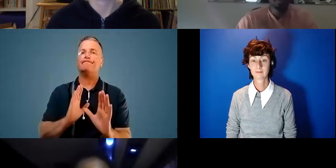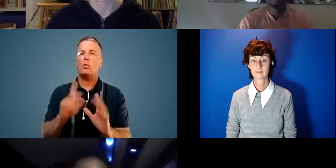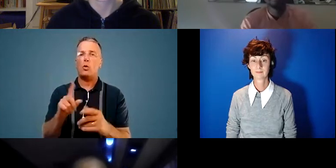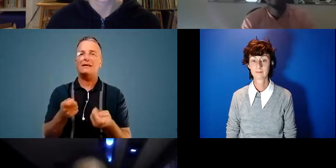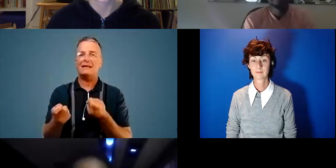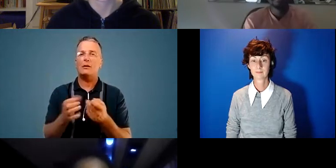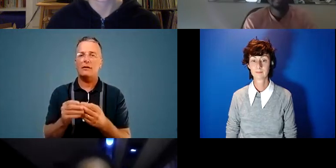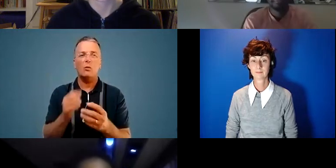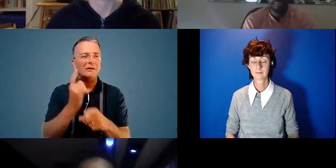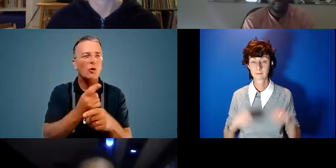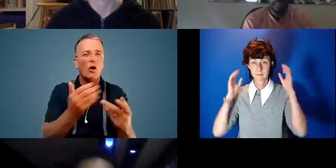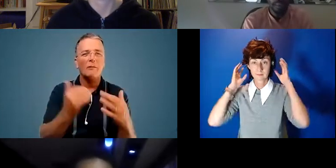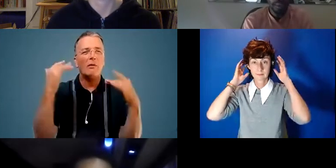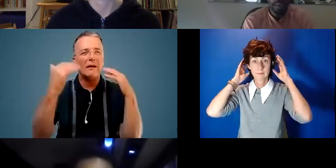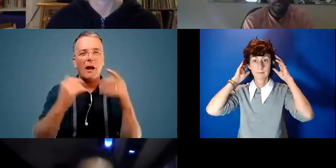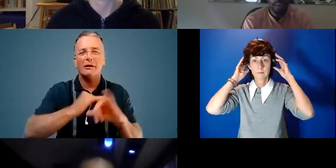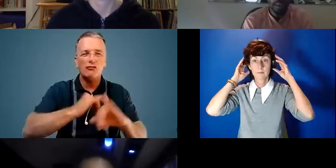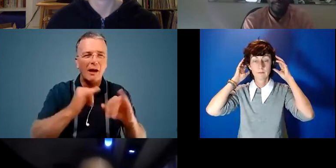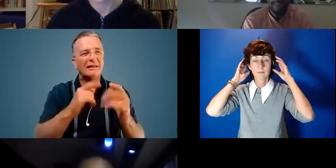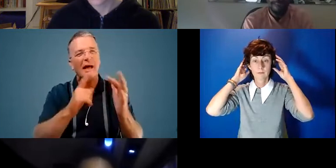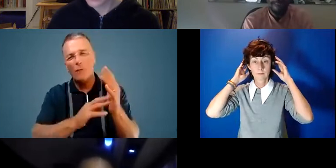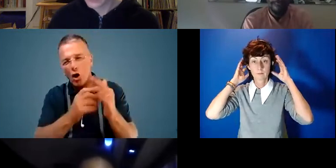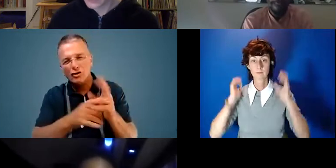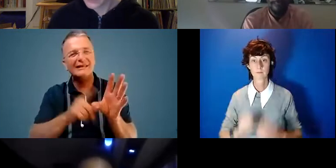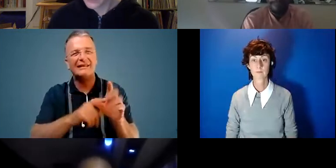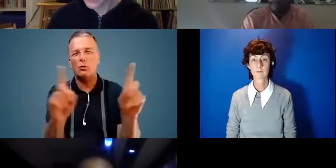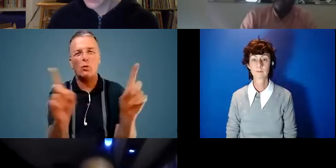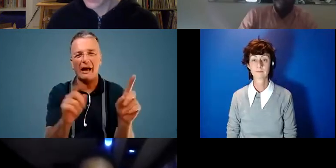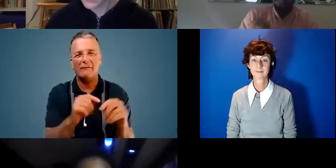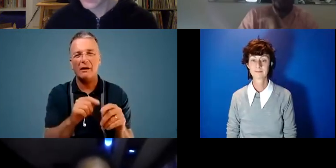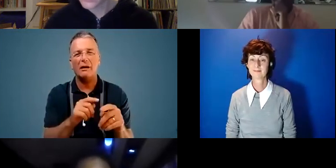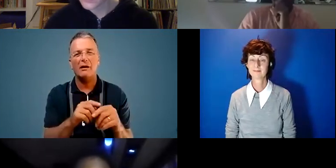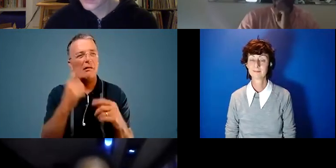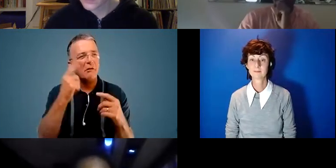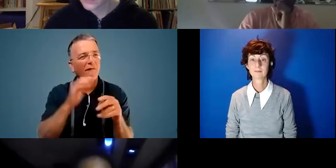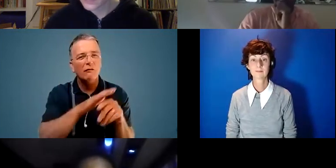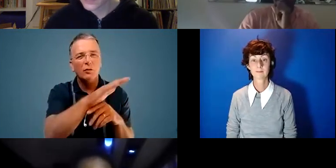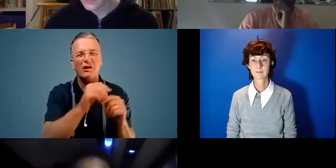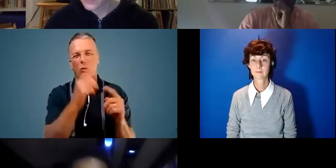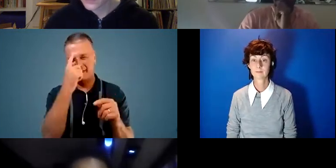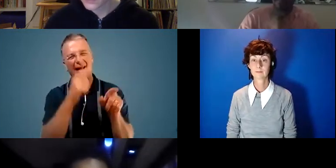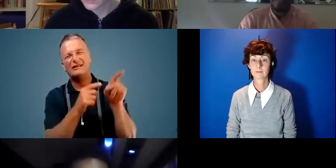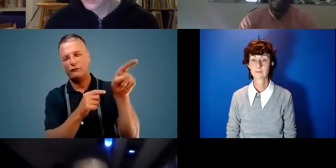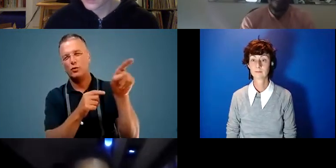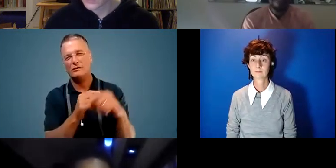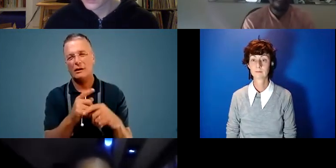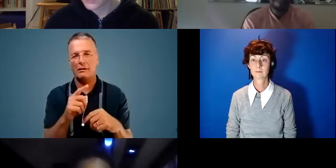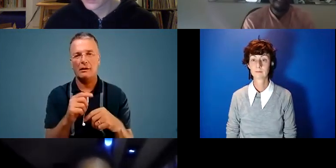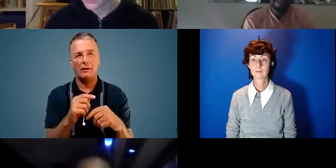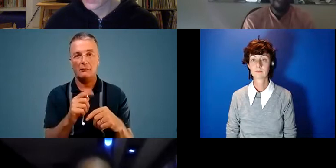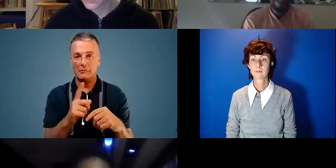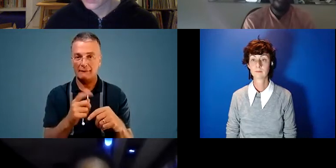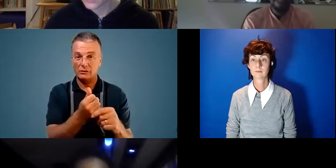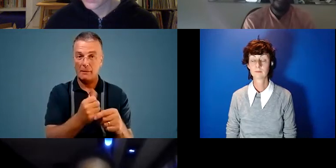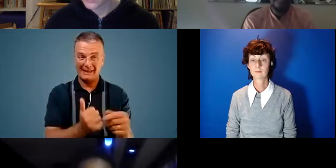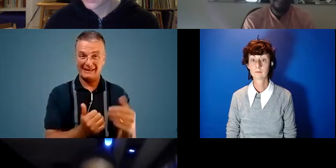talk a lot about the climate crisis, the emergency, whatever you want to call it, as if it's in the future, if it's, for some, they have the awareness that it's imminent, yet,